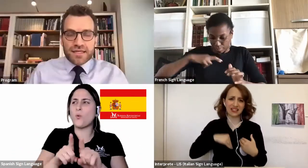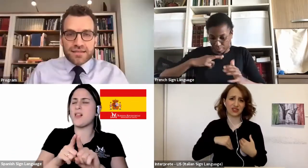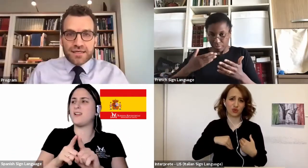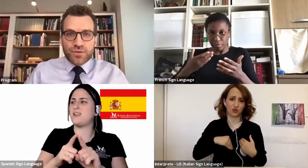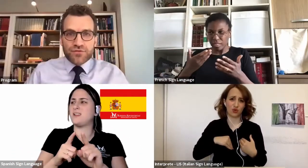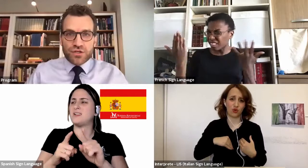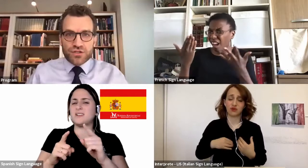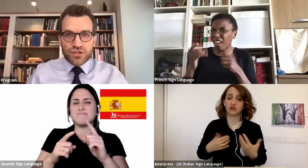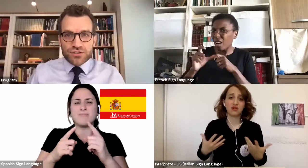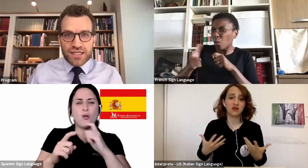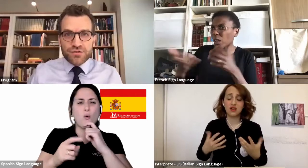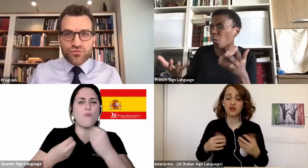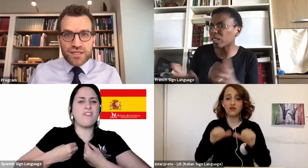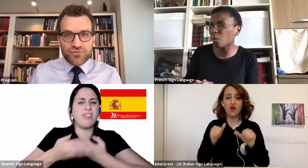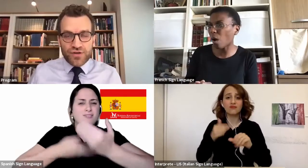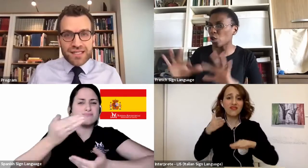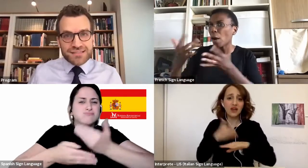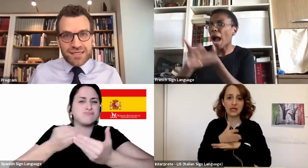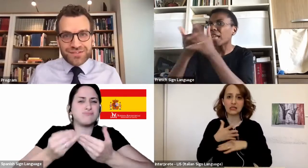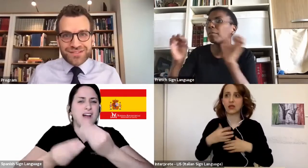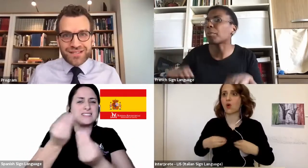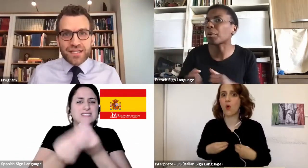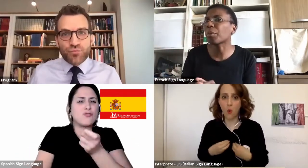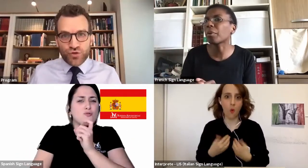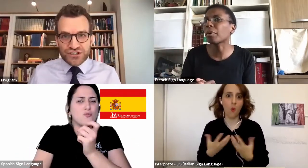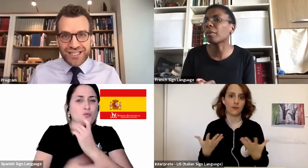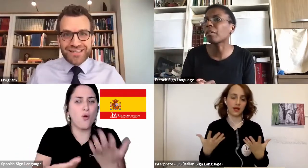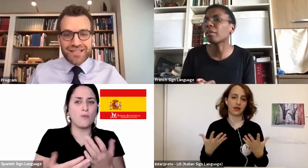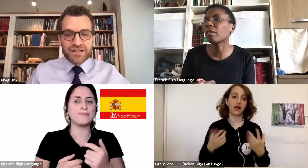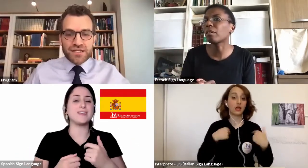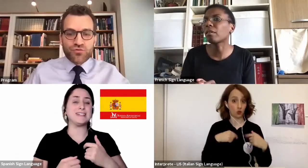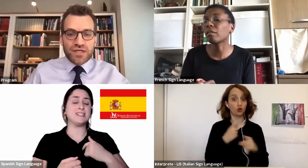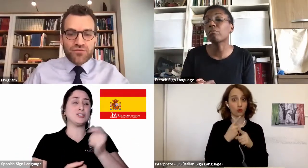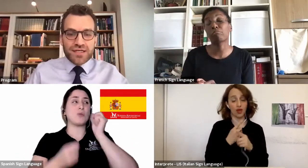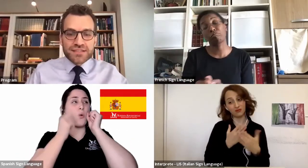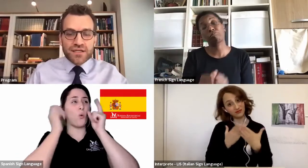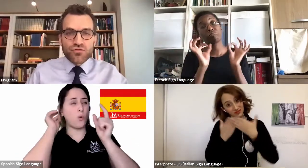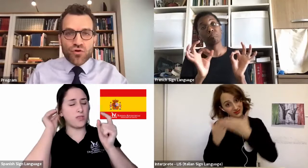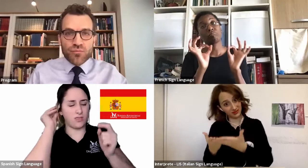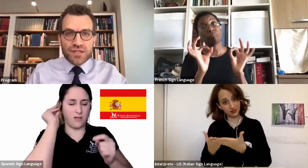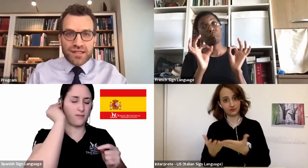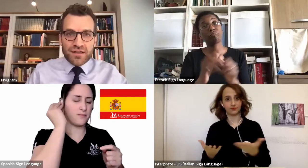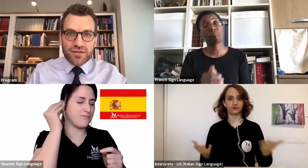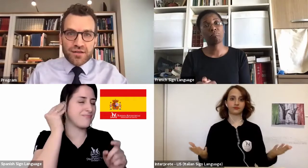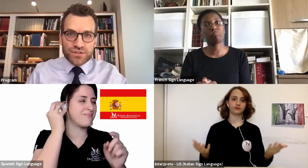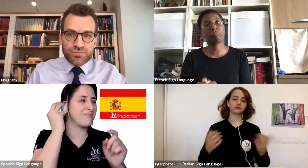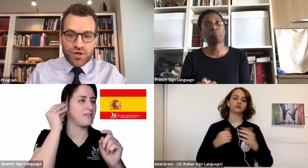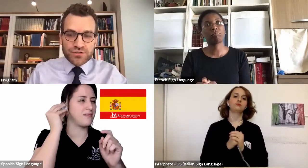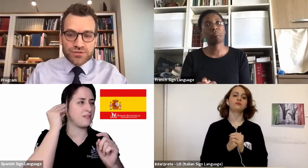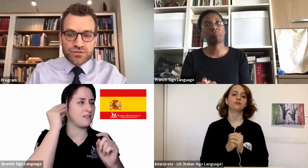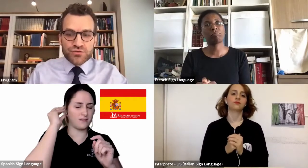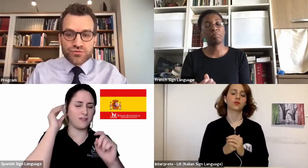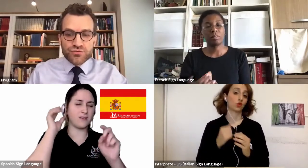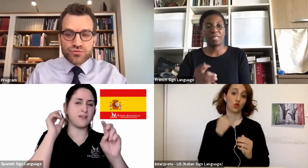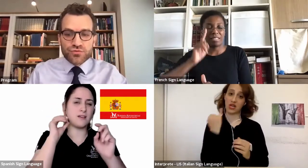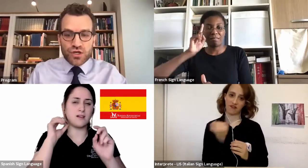think that that we have to acknowledge that grief and accept and appreciate that grief, it is a normal and healthy response